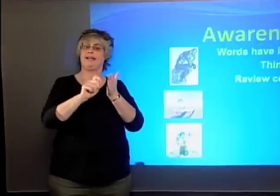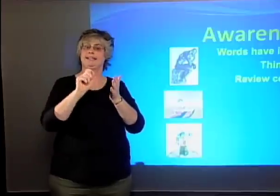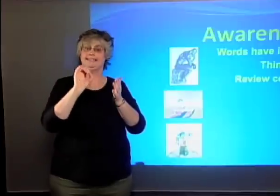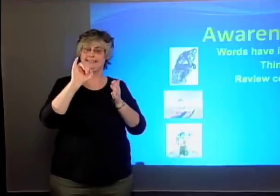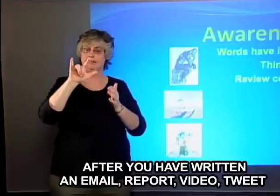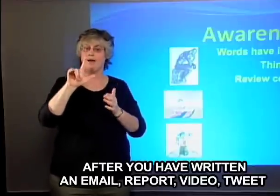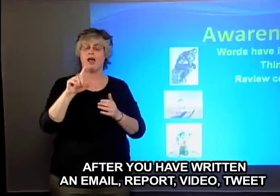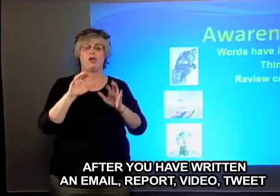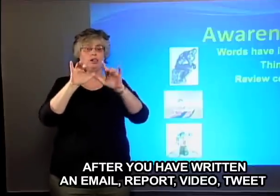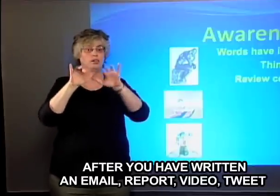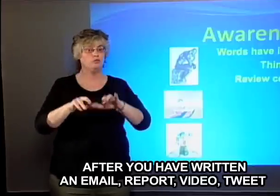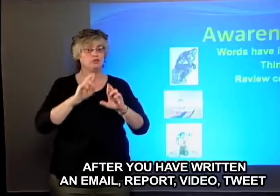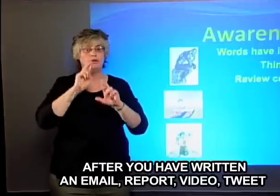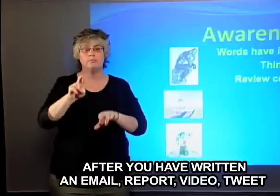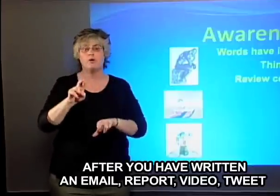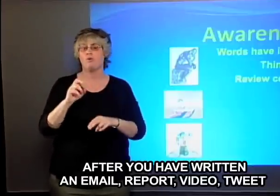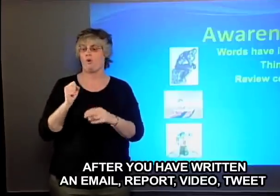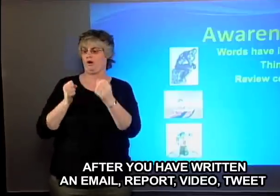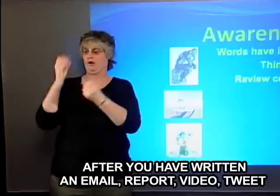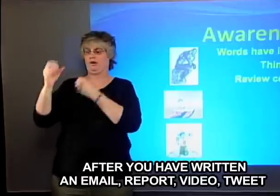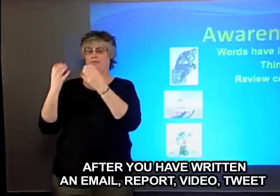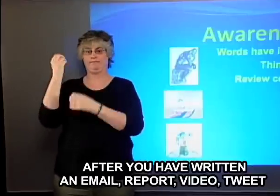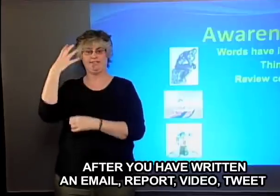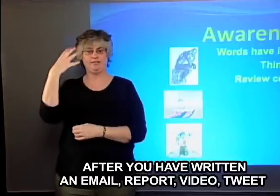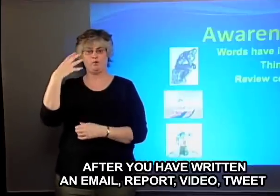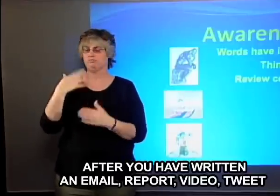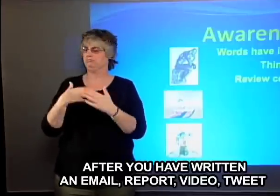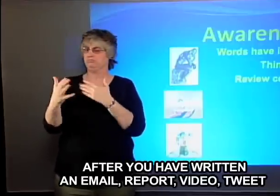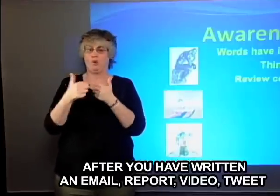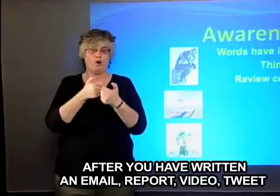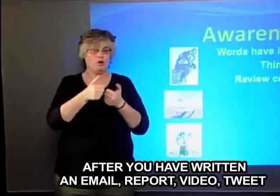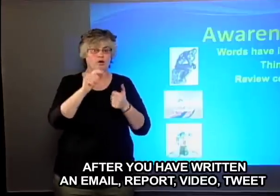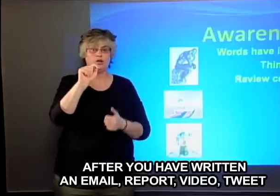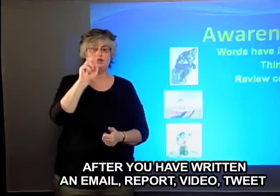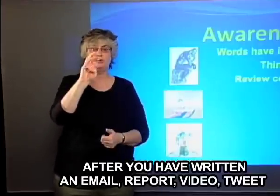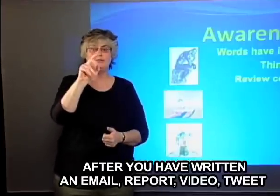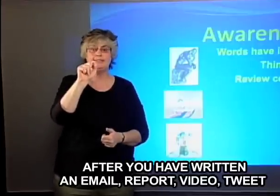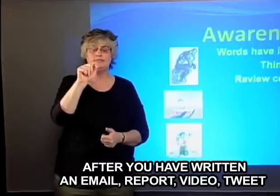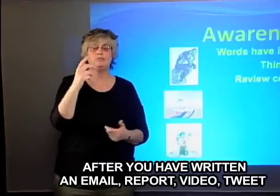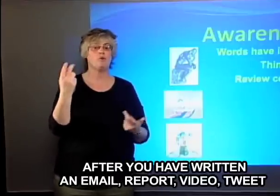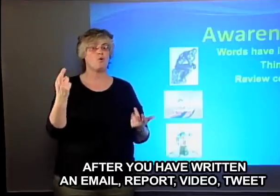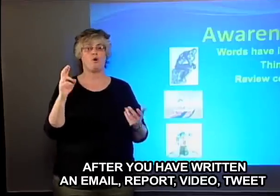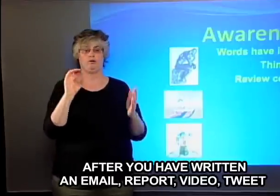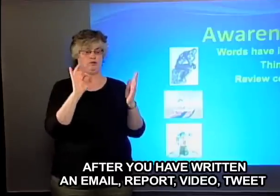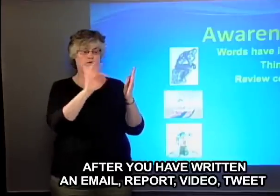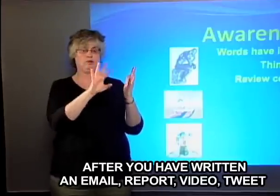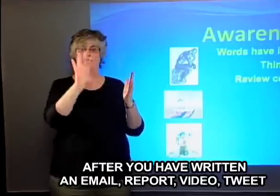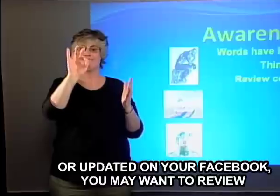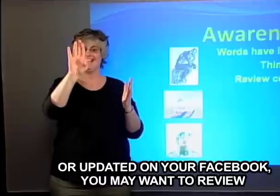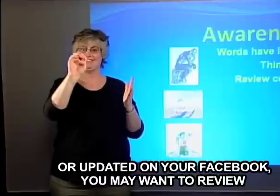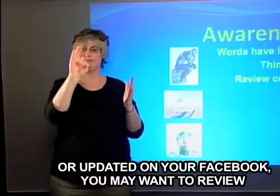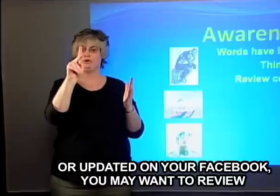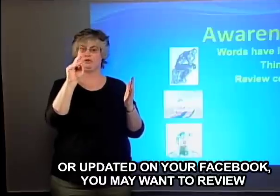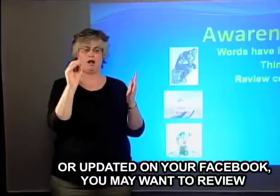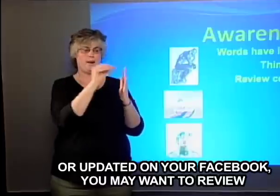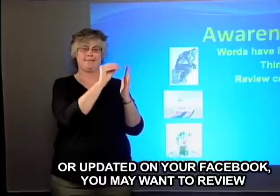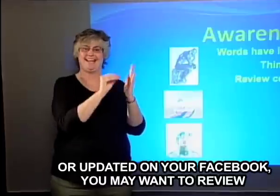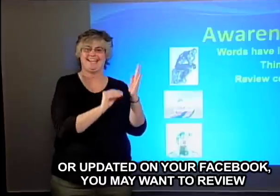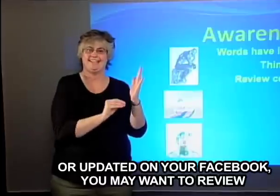After you have written an email, report, video, tweet, or updated on your